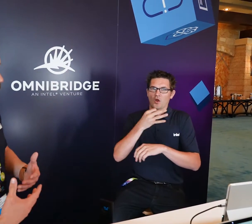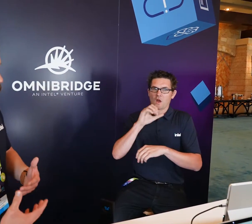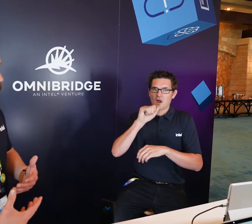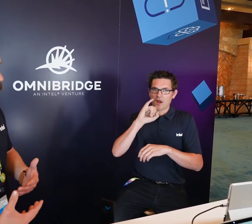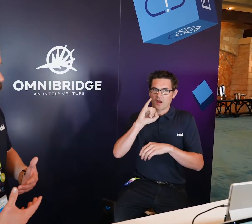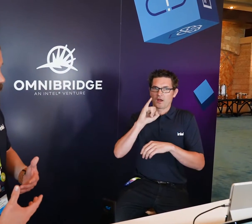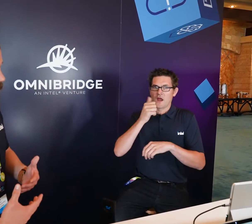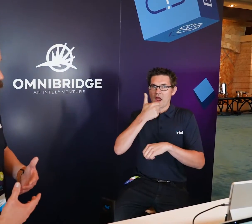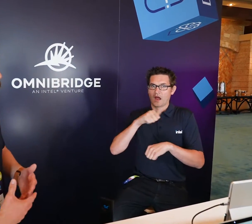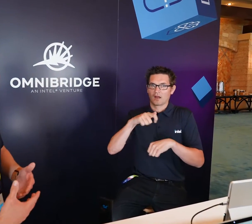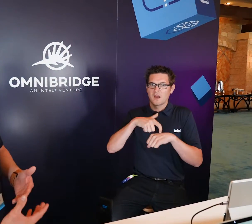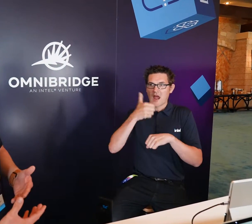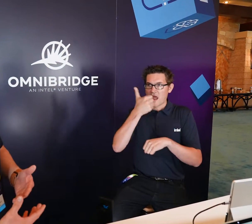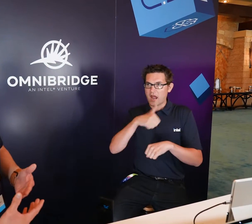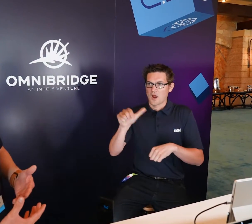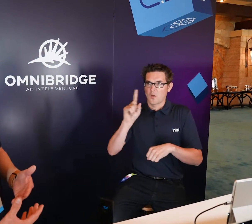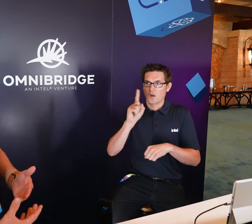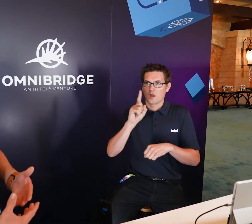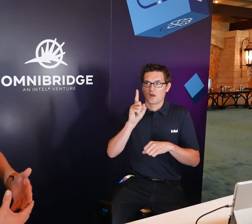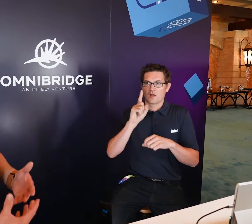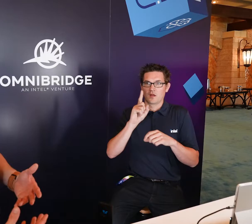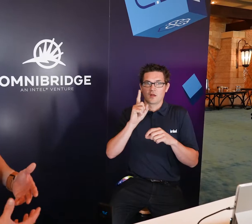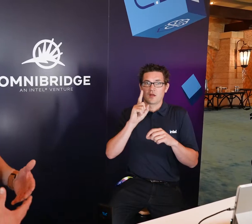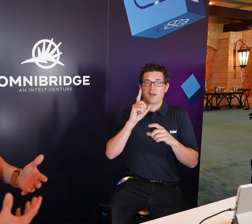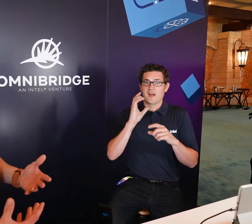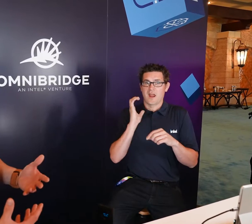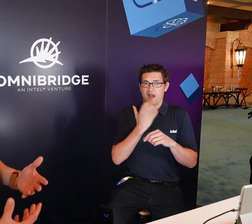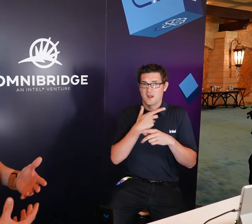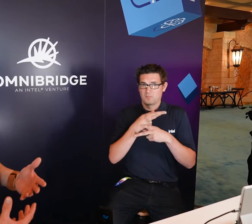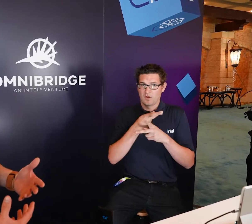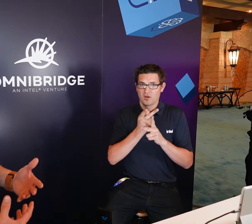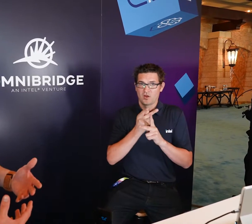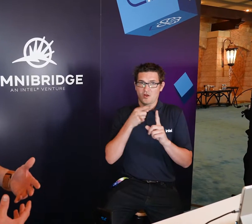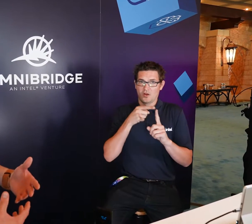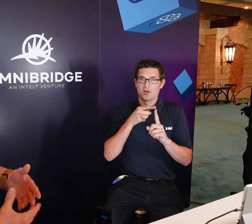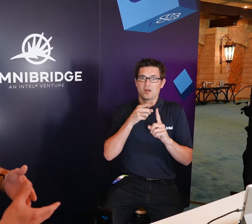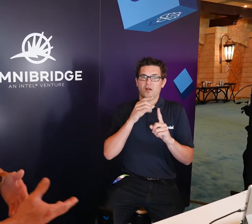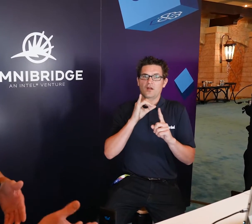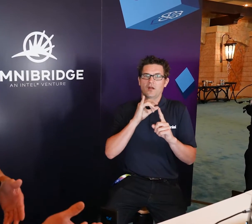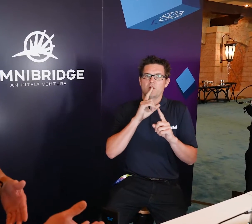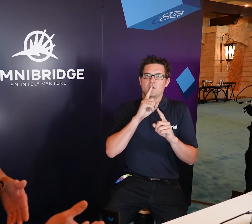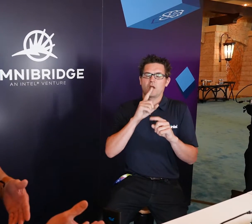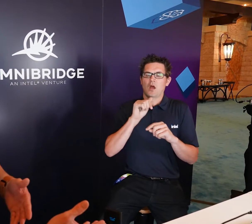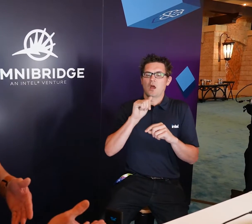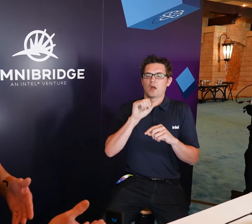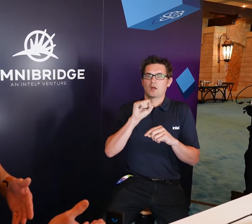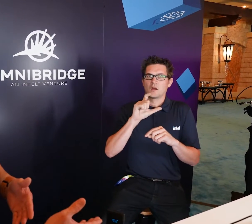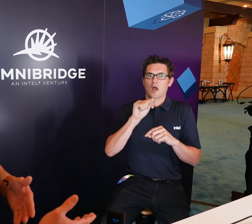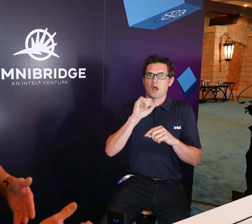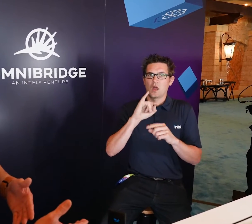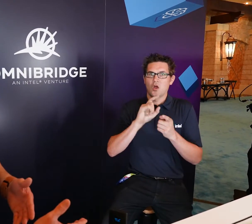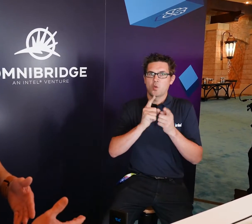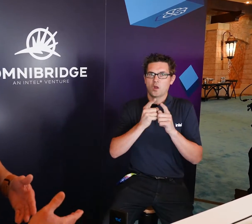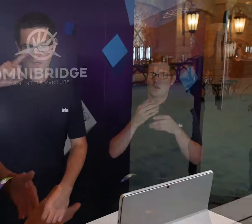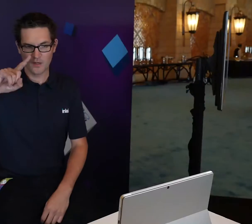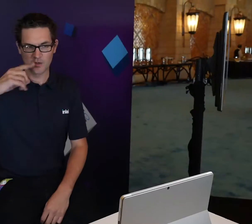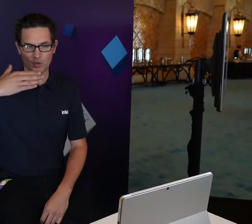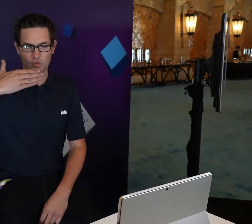the hearing world through the power of AI, anytime, anywhere. So our product is really a